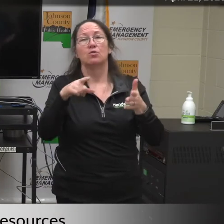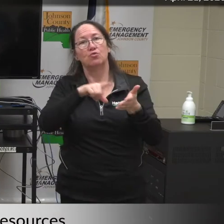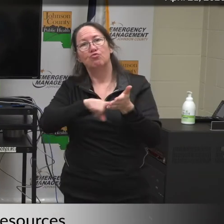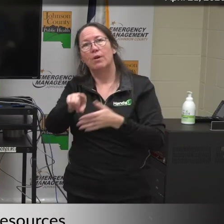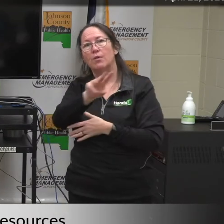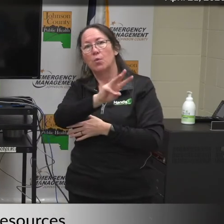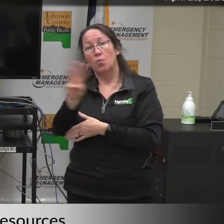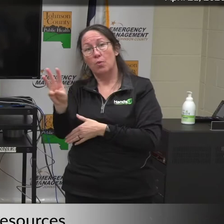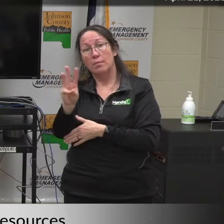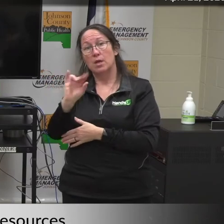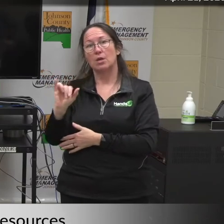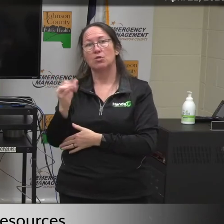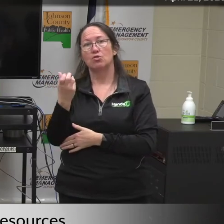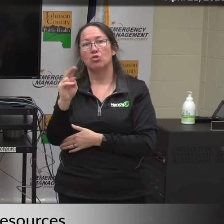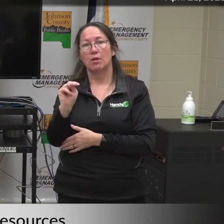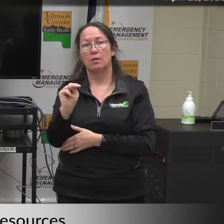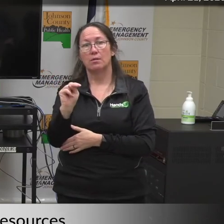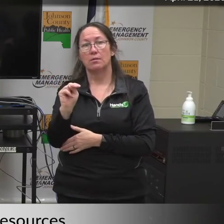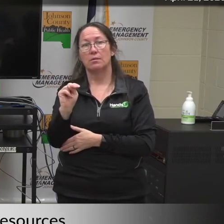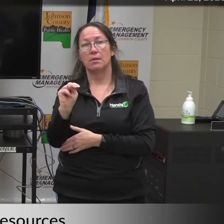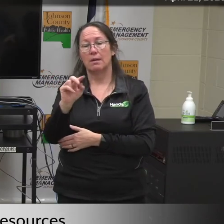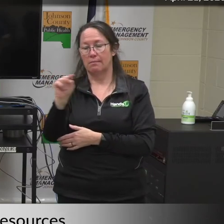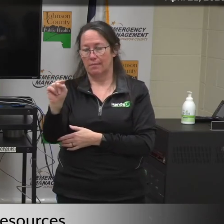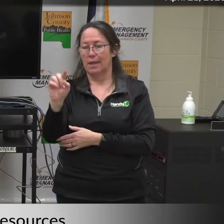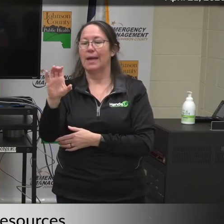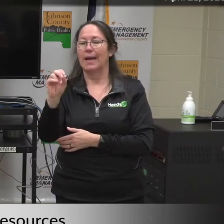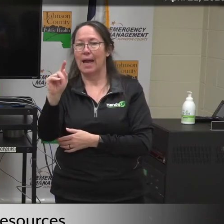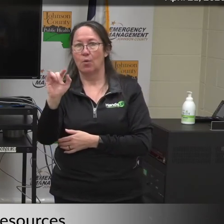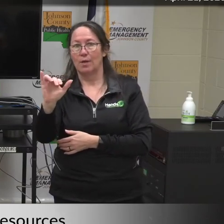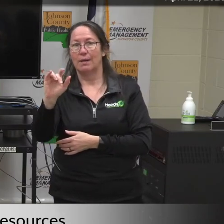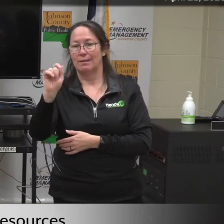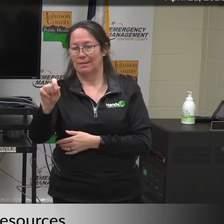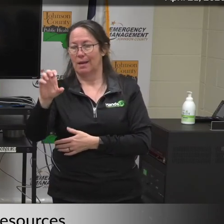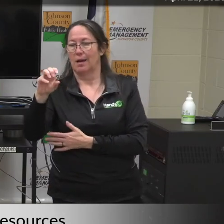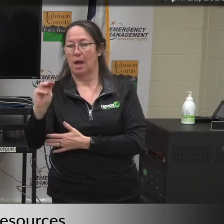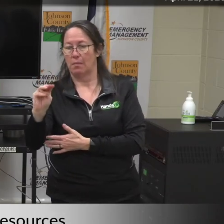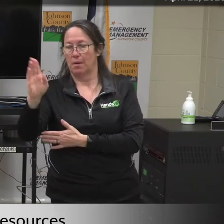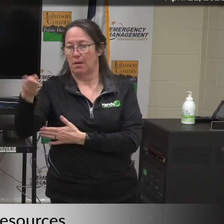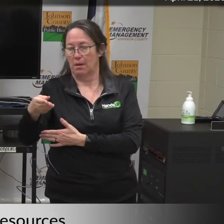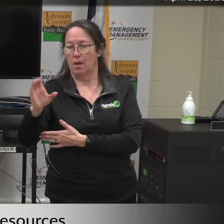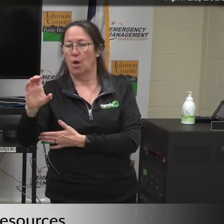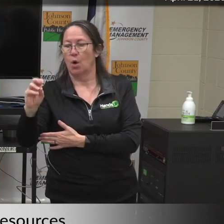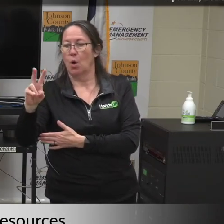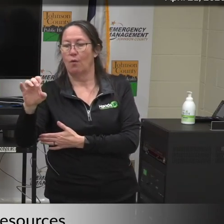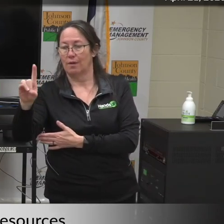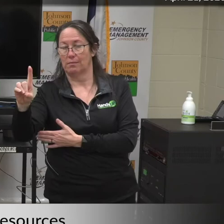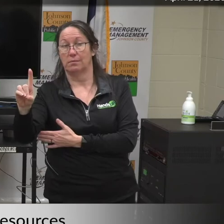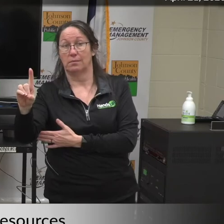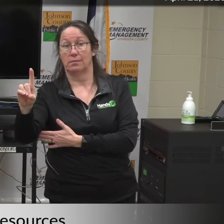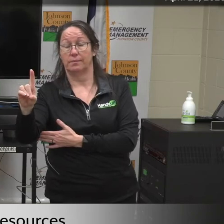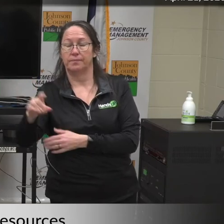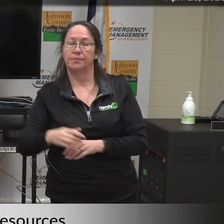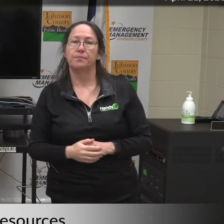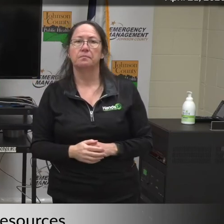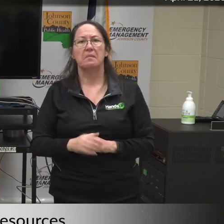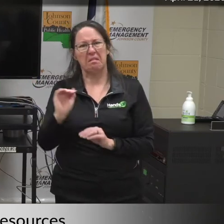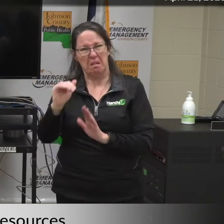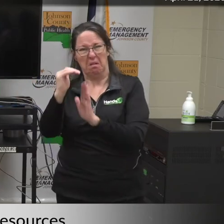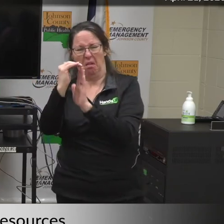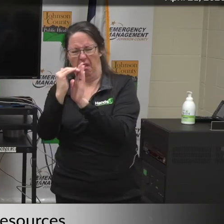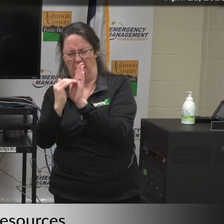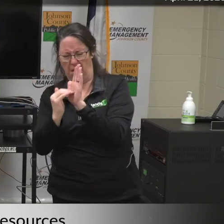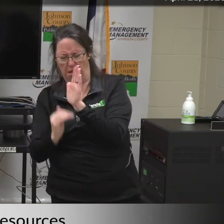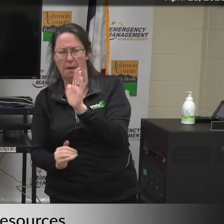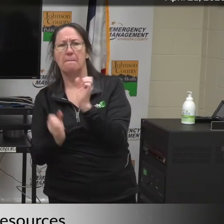Johnson County website at johnson-county.com for a list of other